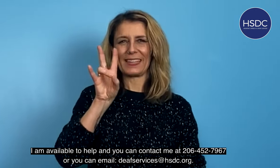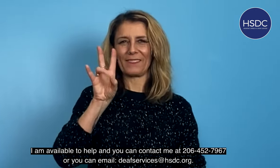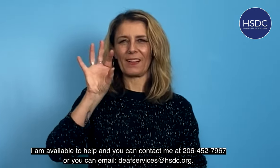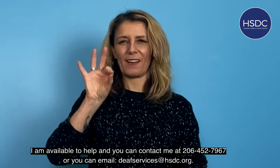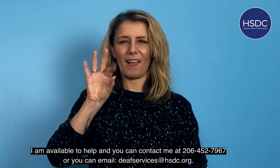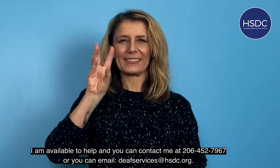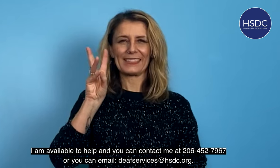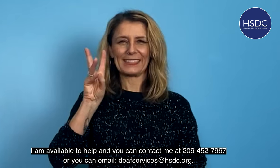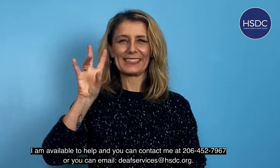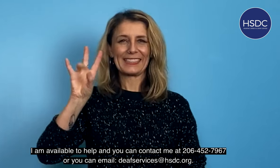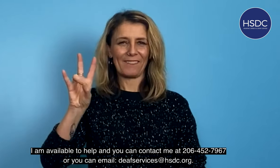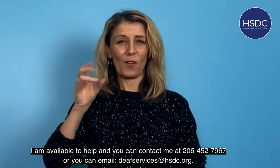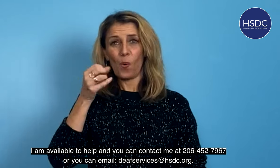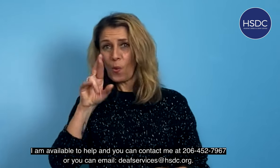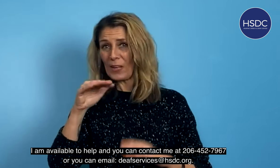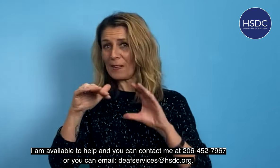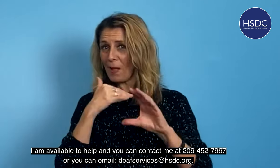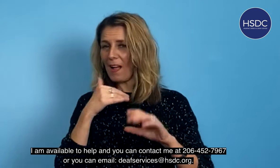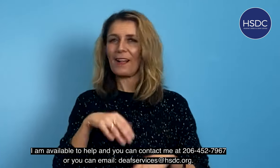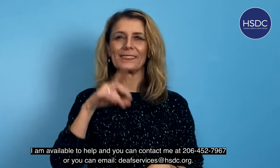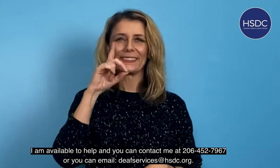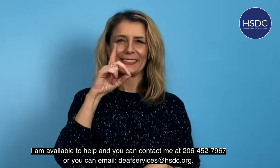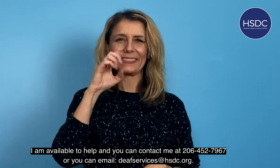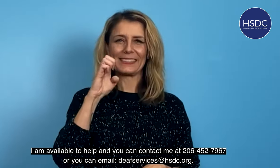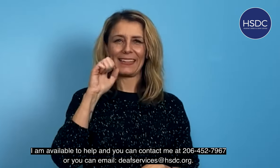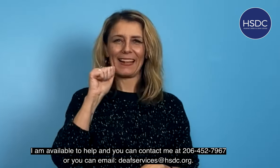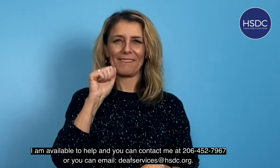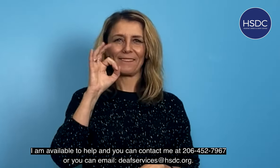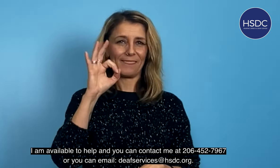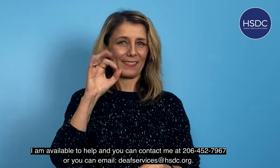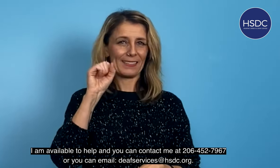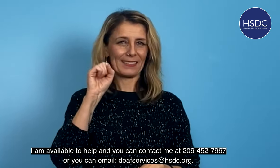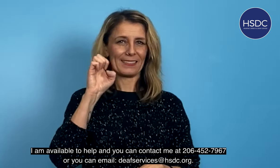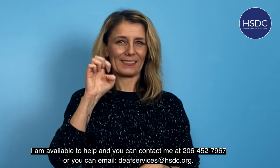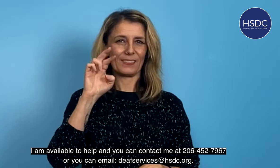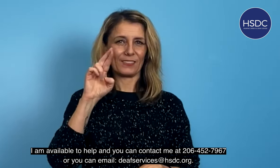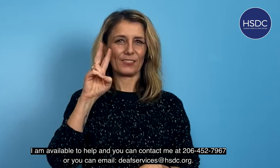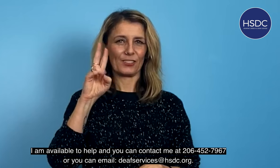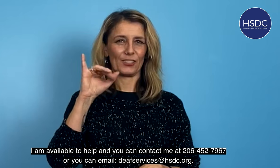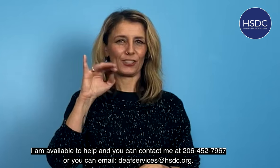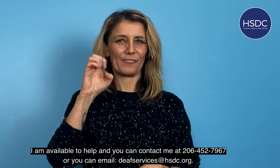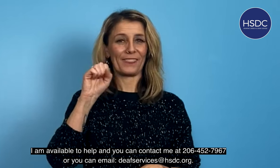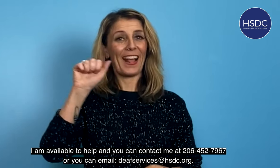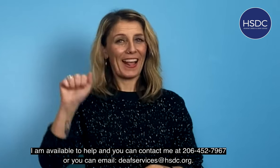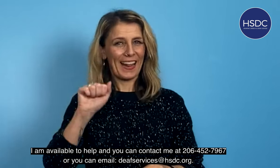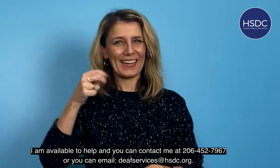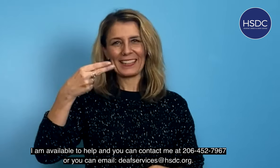-7967 or you can email devservices.hsdc.org Thank